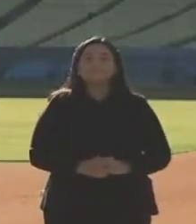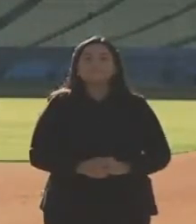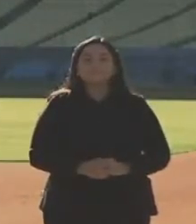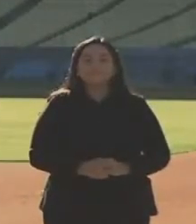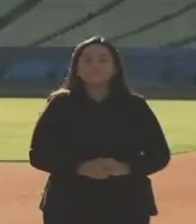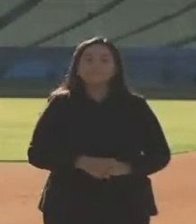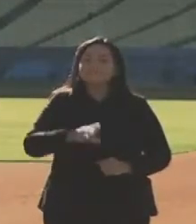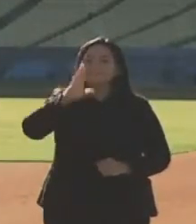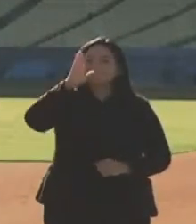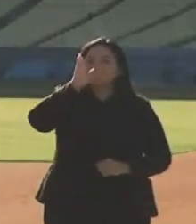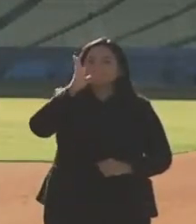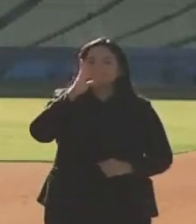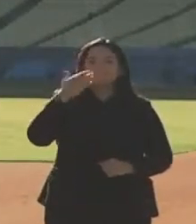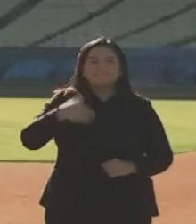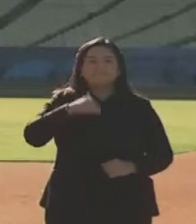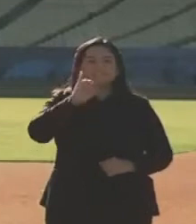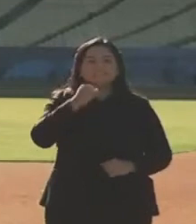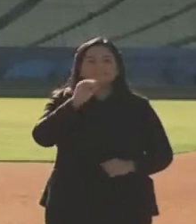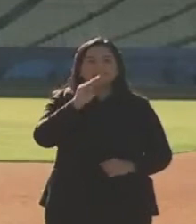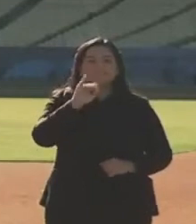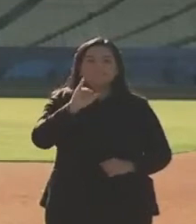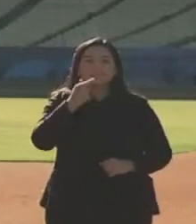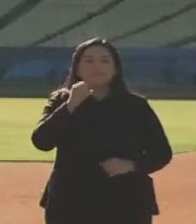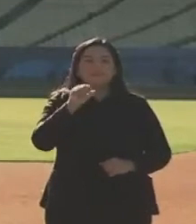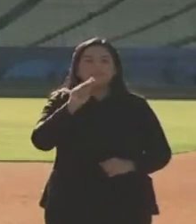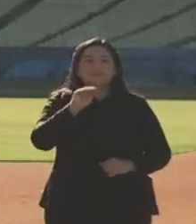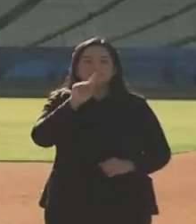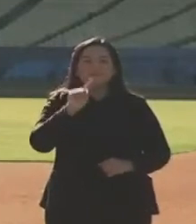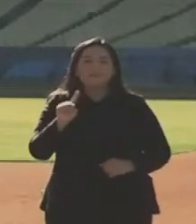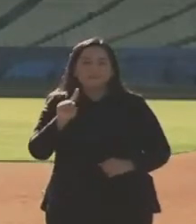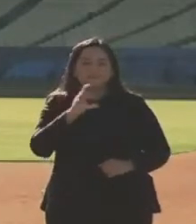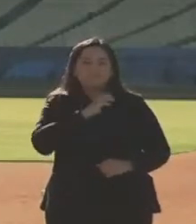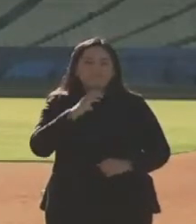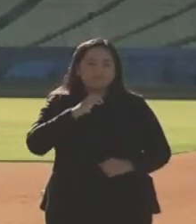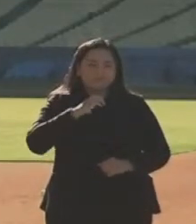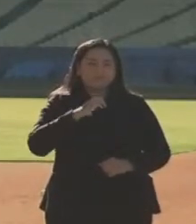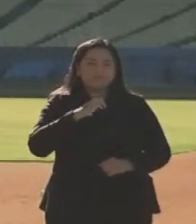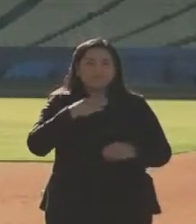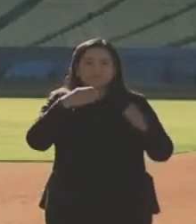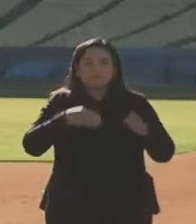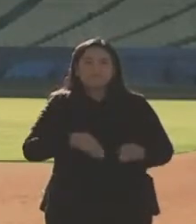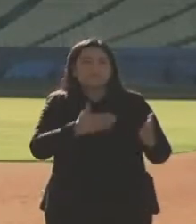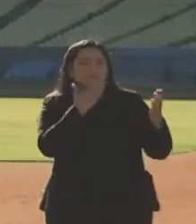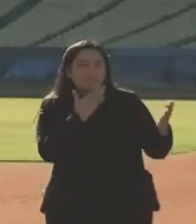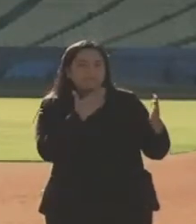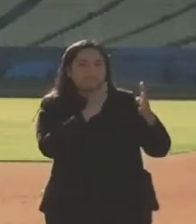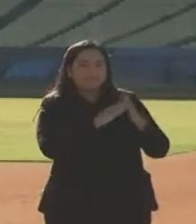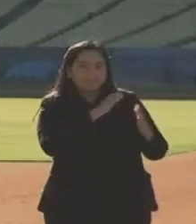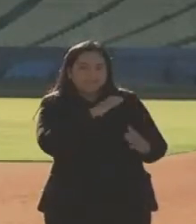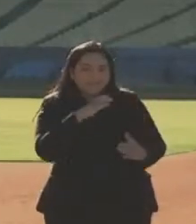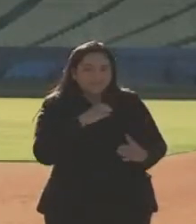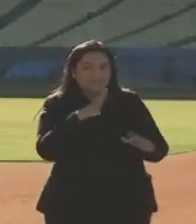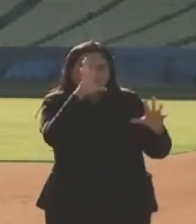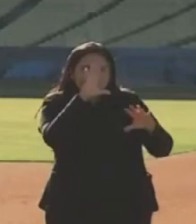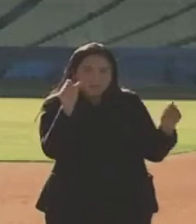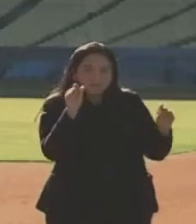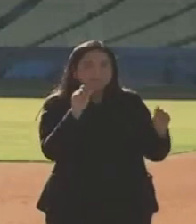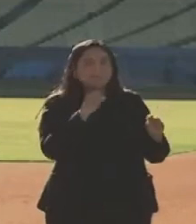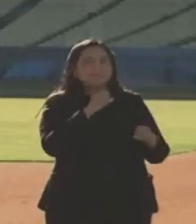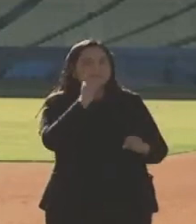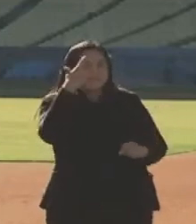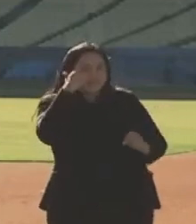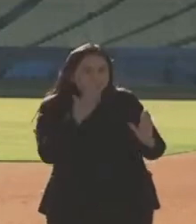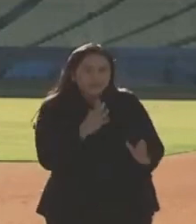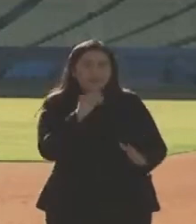Hi, Congressman Jimmy Gomez. First, let me thank the governor and the city council president, Nuri Martinez, as well as Eric